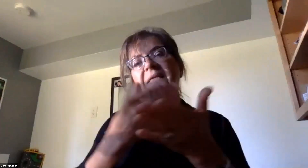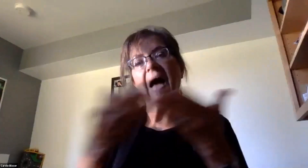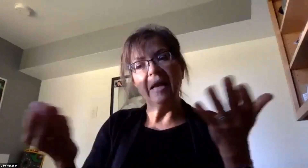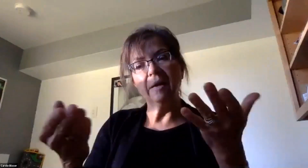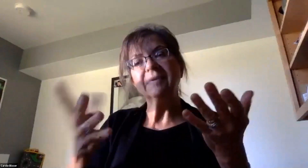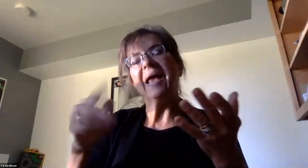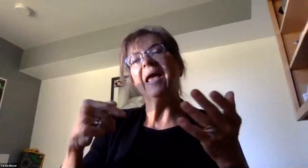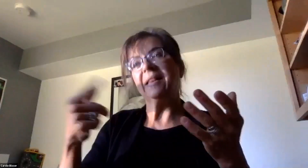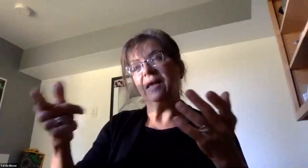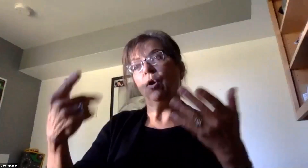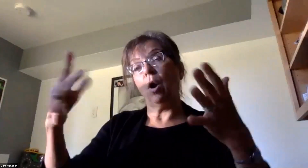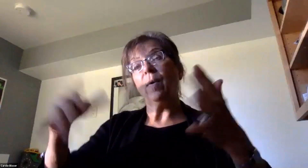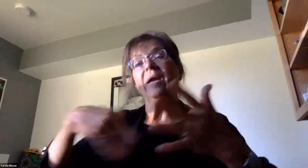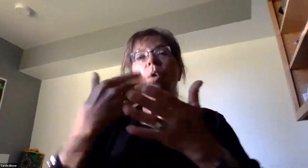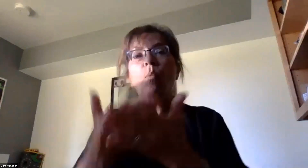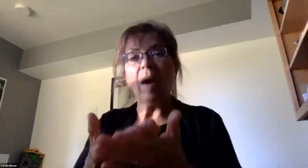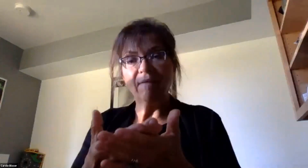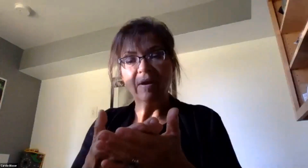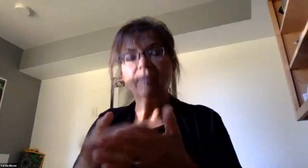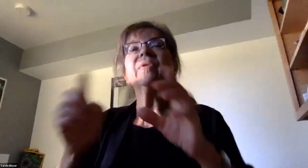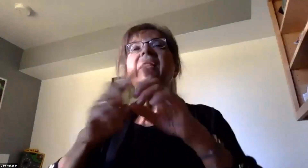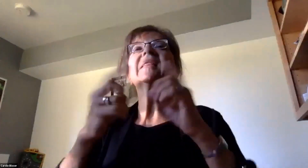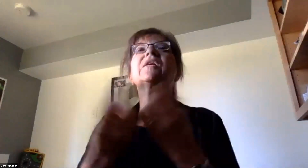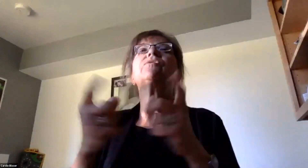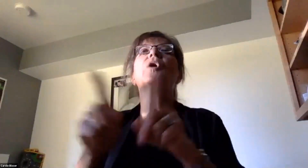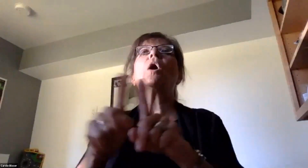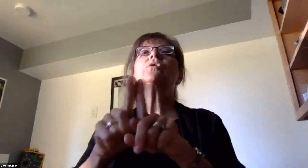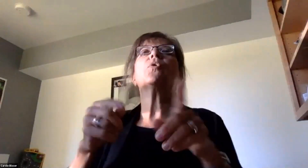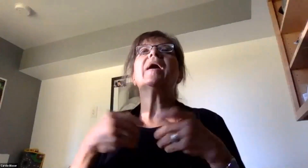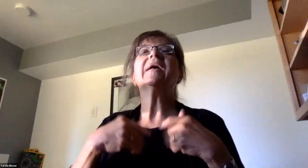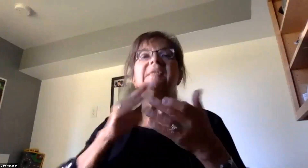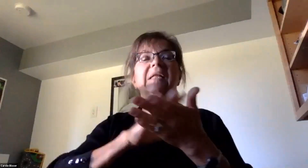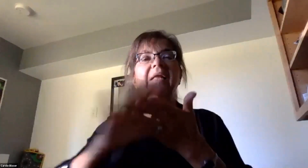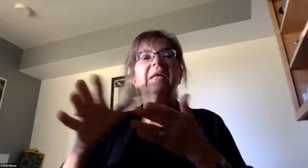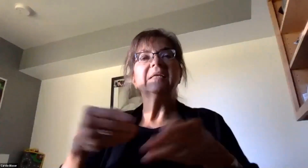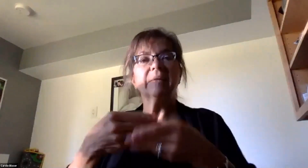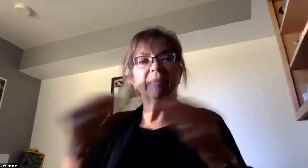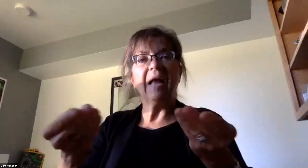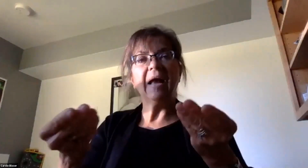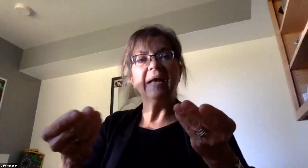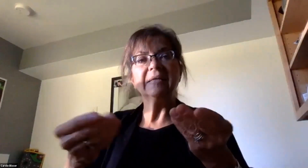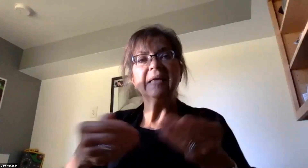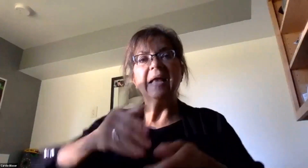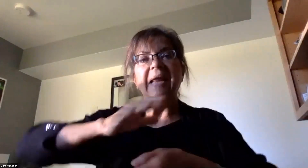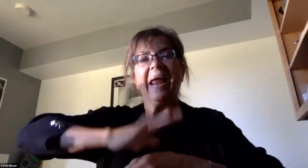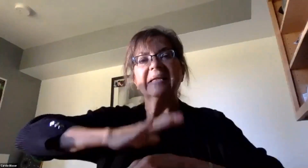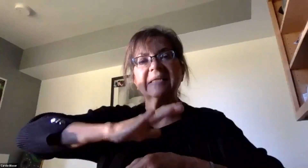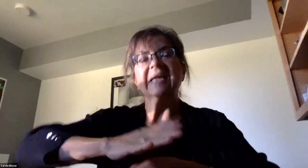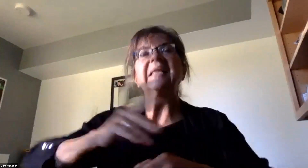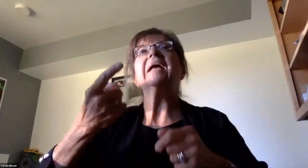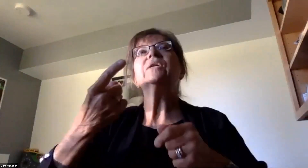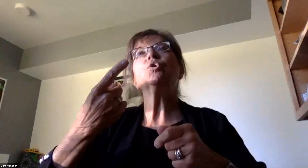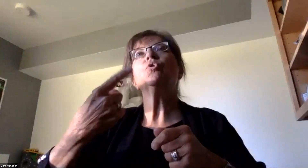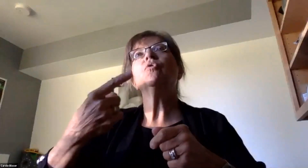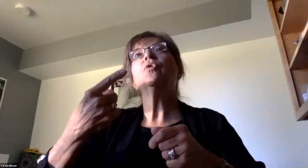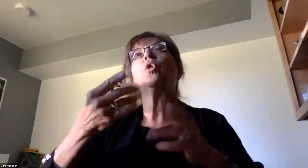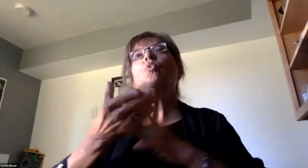arriving. The district also has cleaning supplies and hand sanitizer on hand to supply the buildings through December.